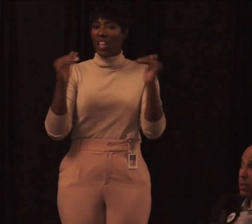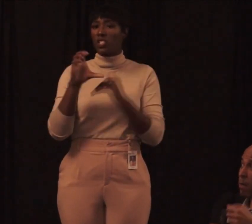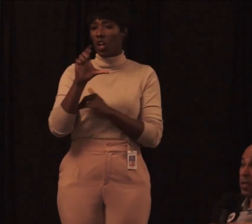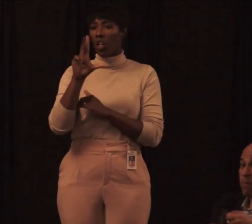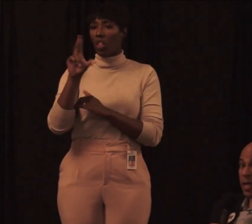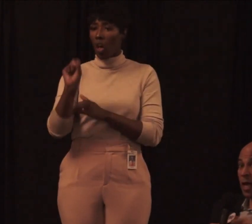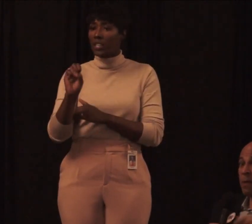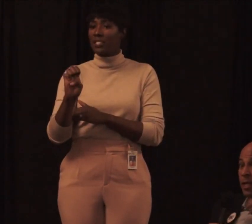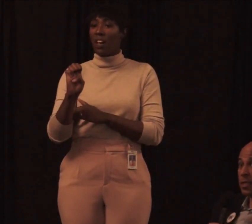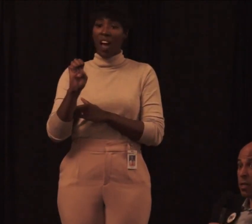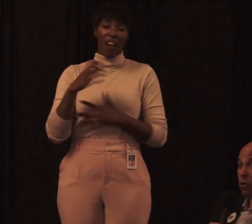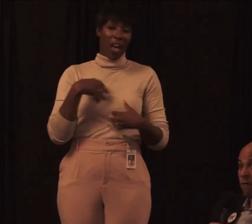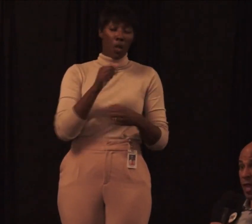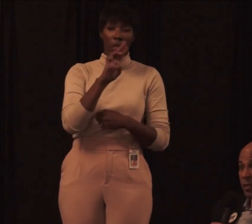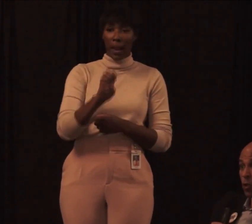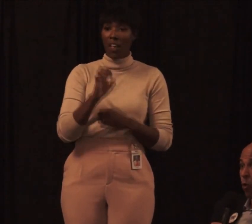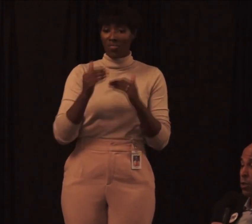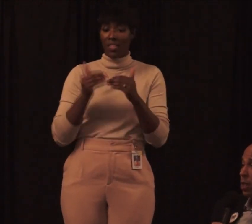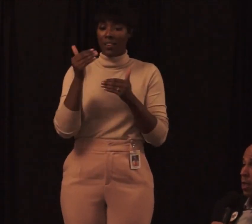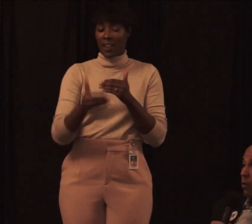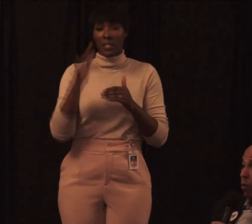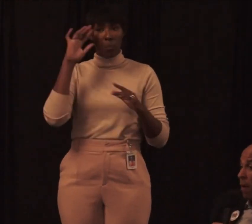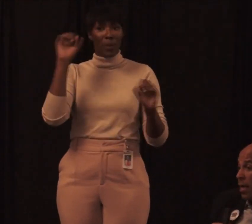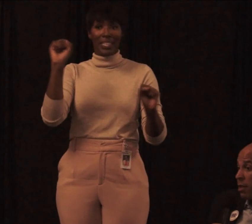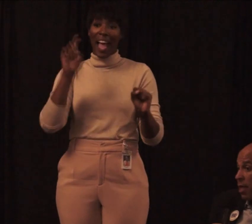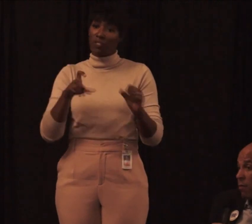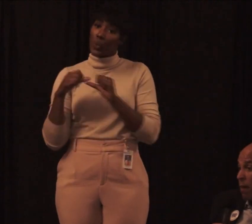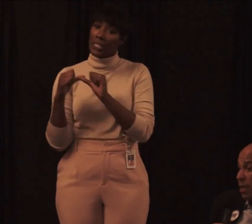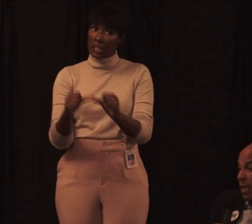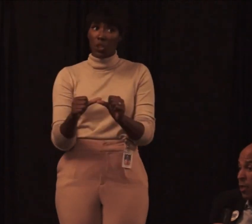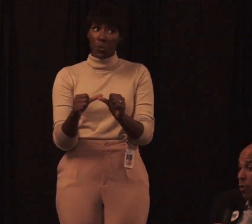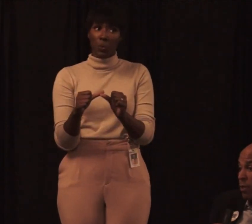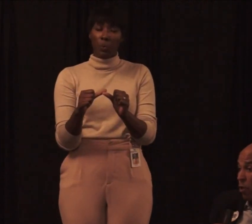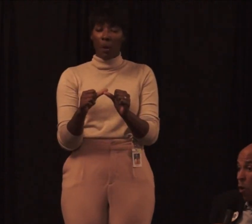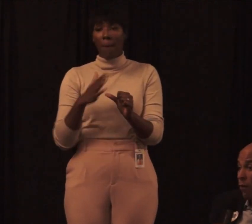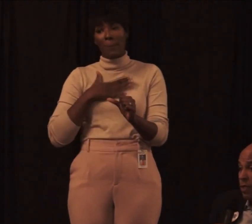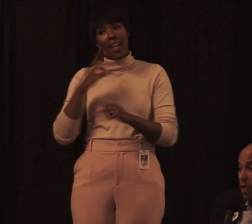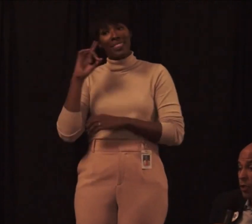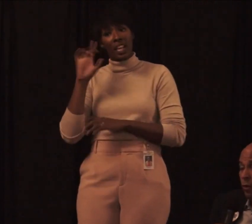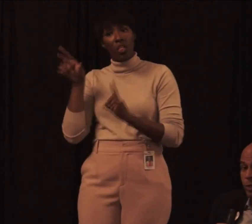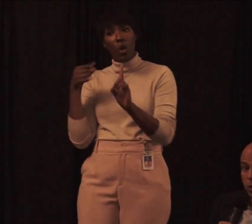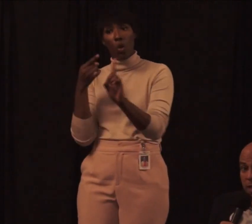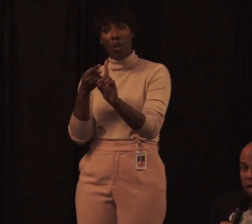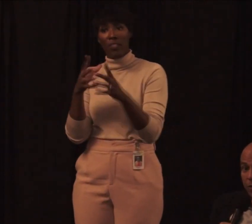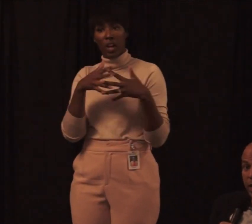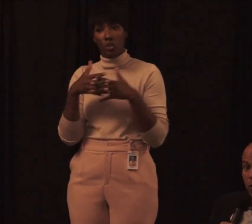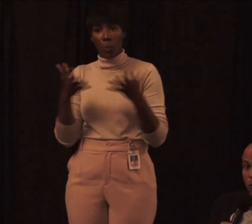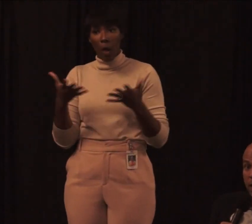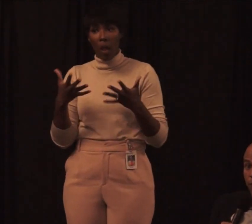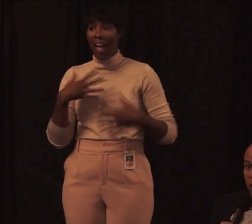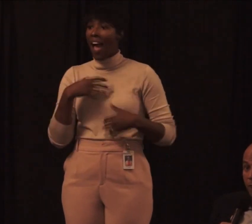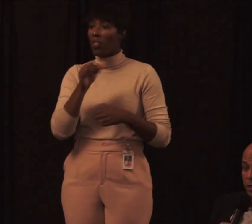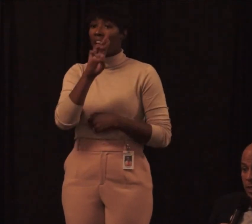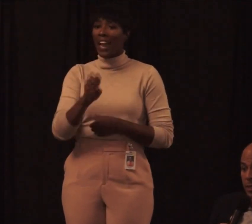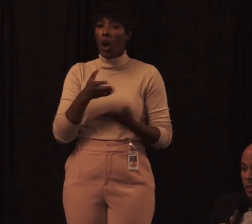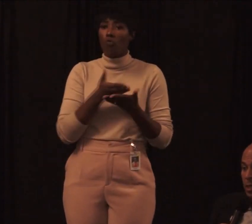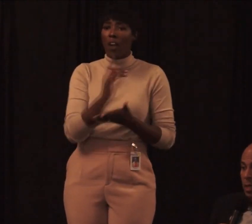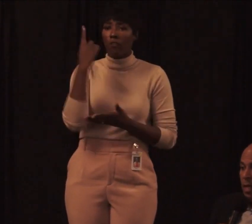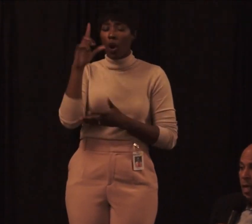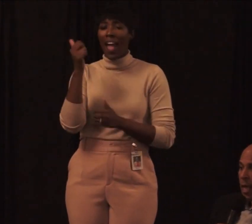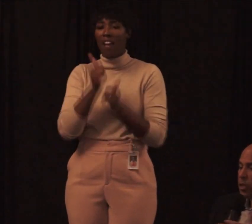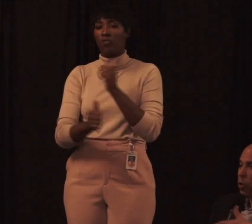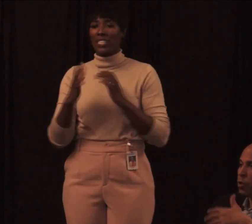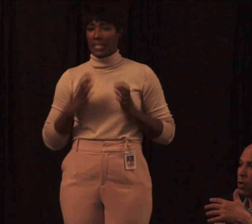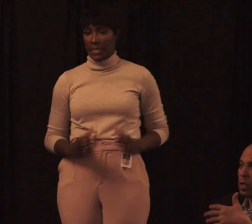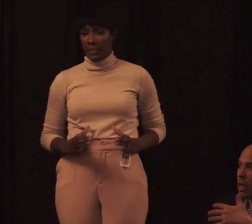The next president must pick it up and continue to advance towards what my thinking should be the goal of this country, which is to make healthcare a right for every citizen.